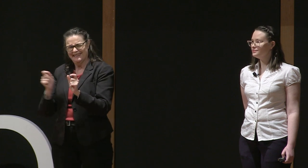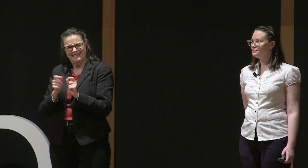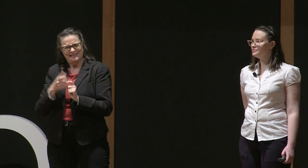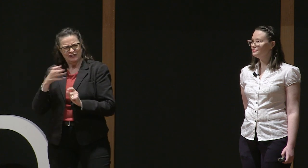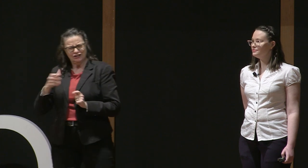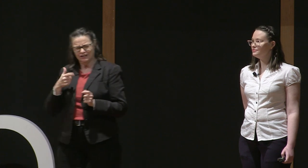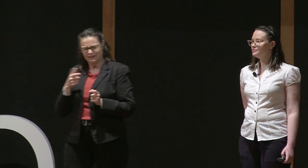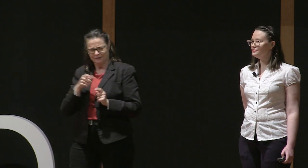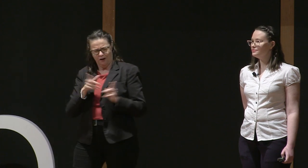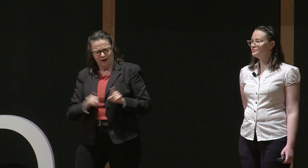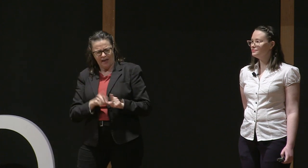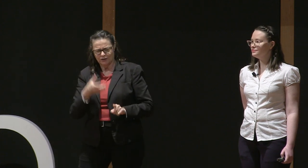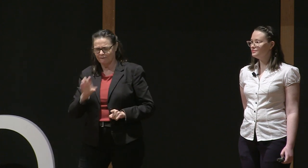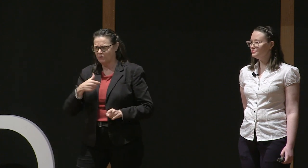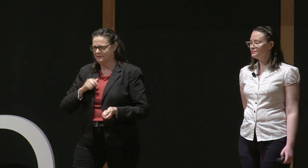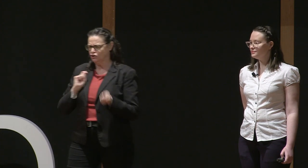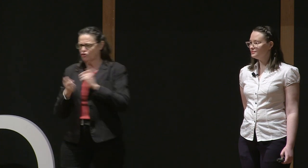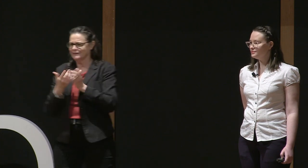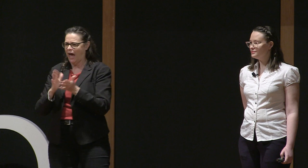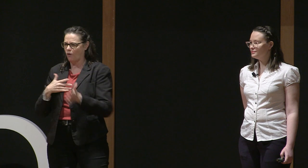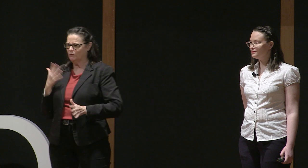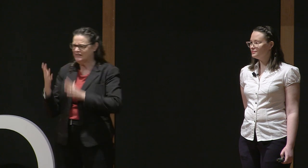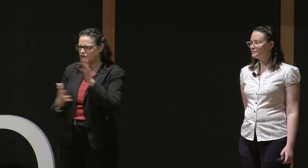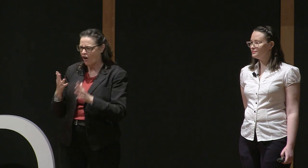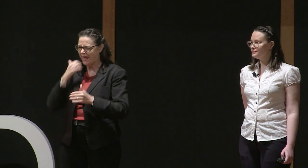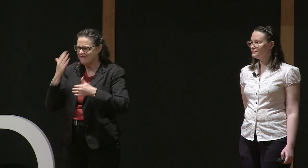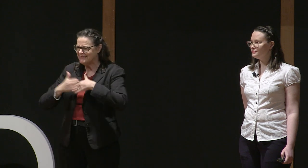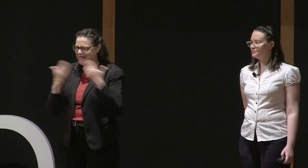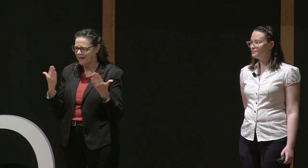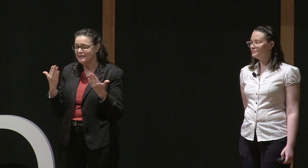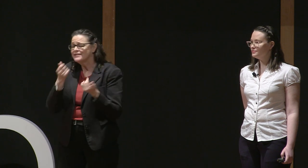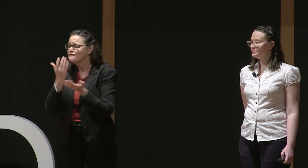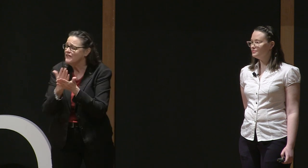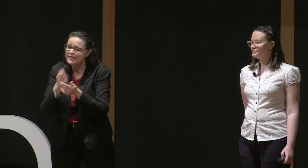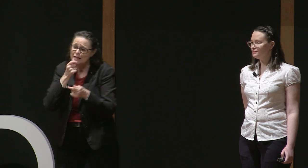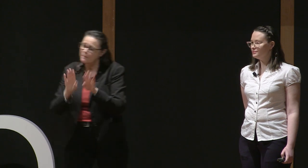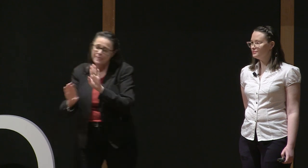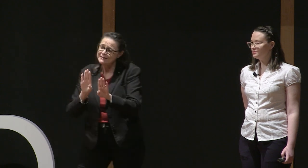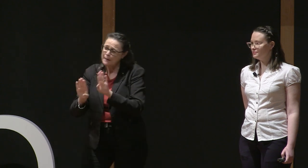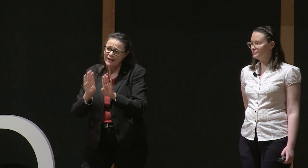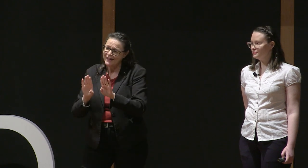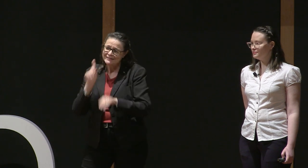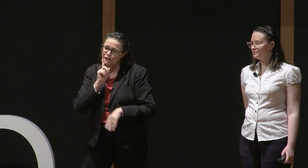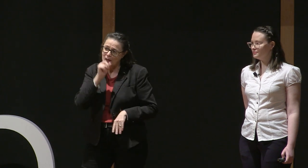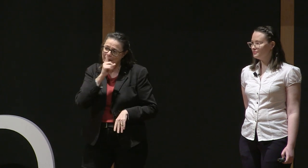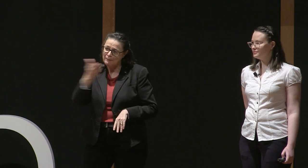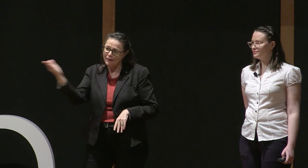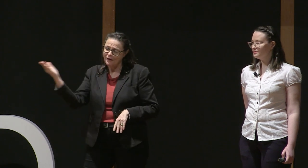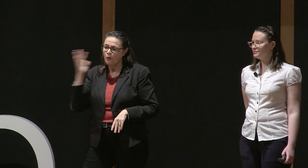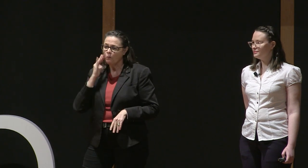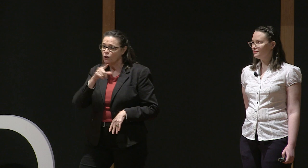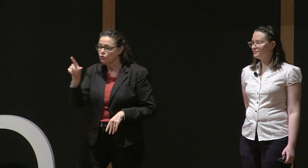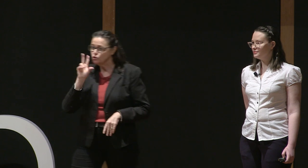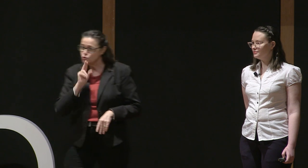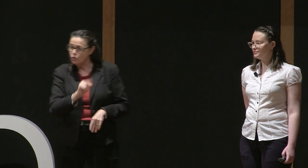So it does mean having to change how I sign to a device, which is similar to how you would use a personal assistive